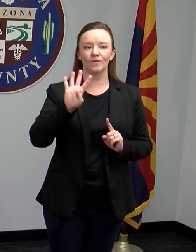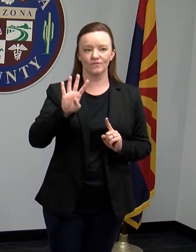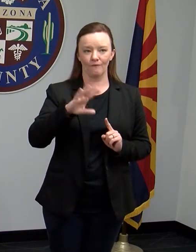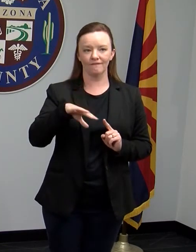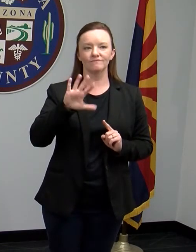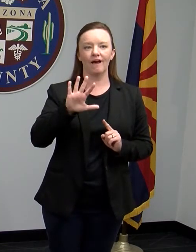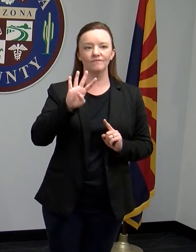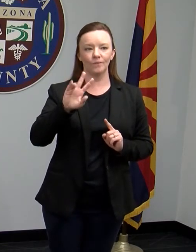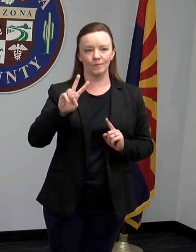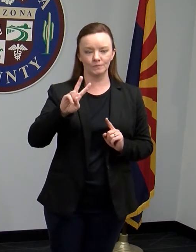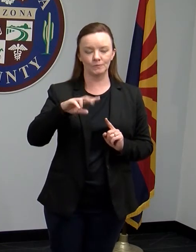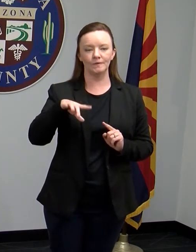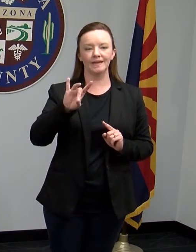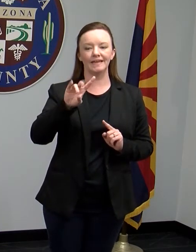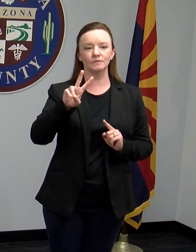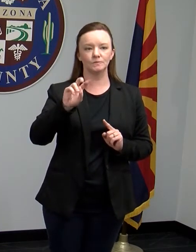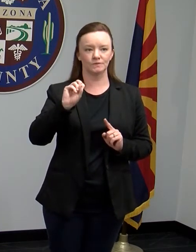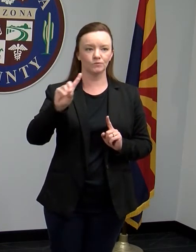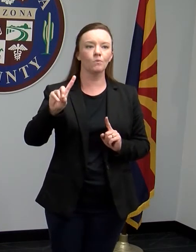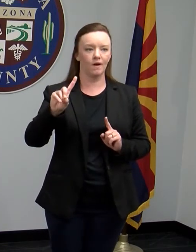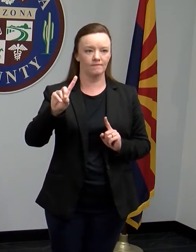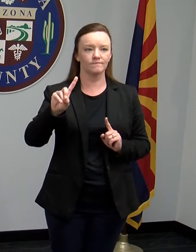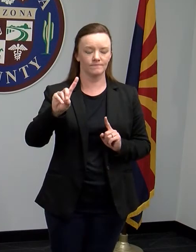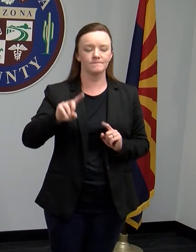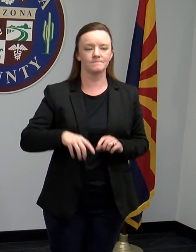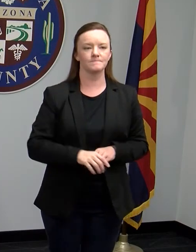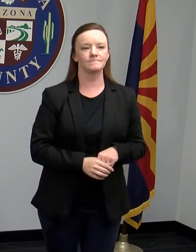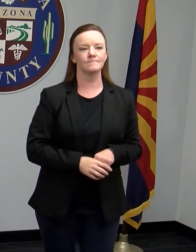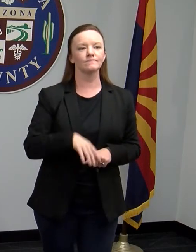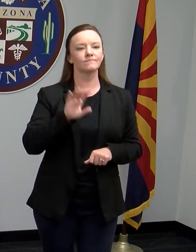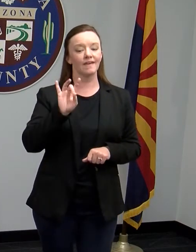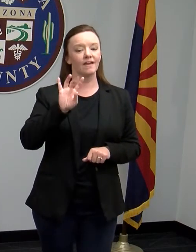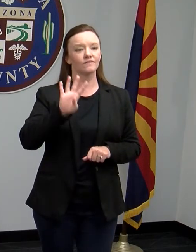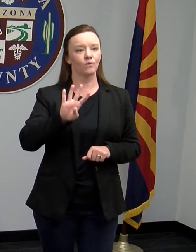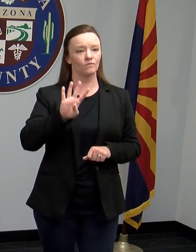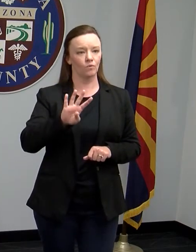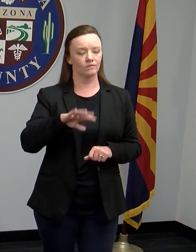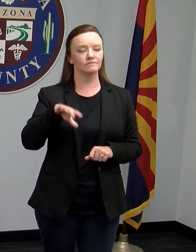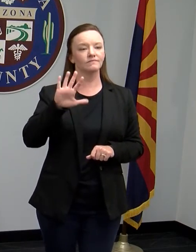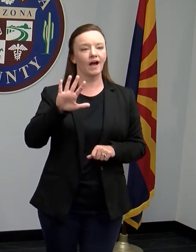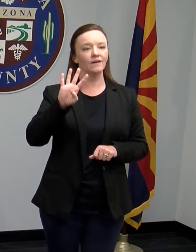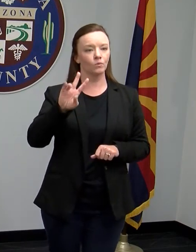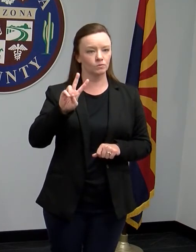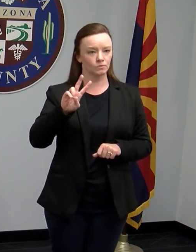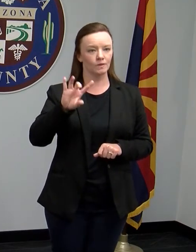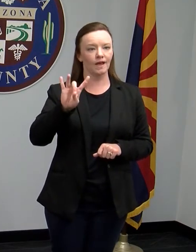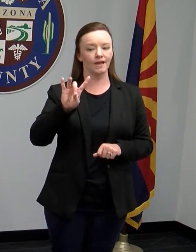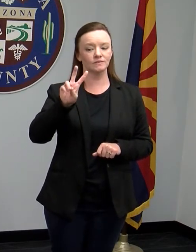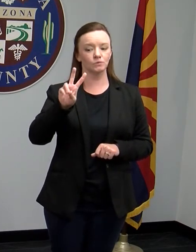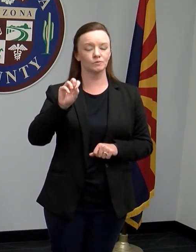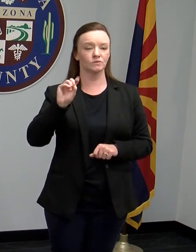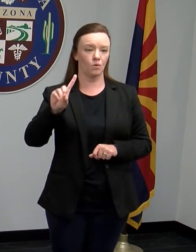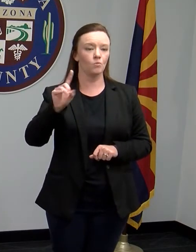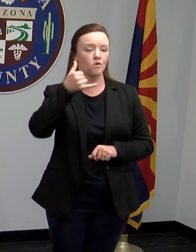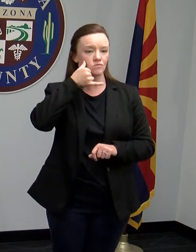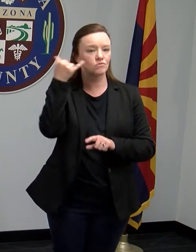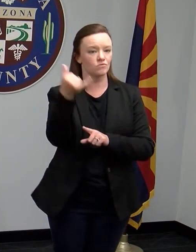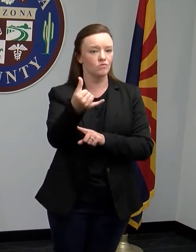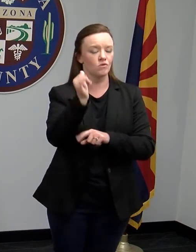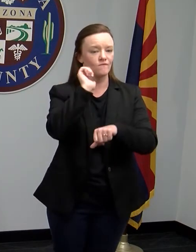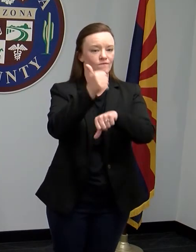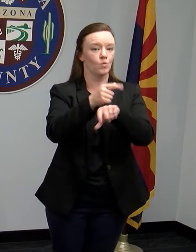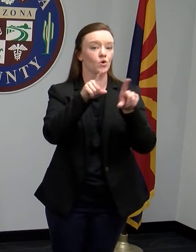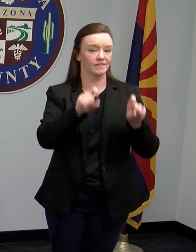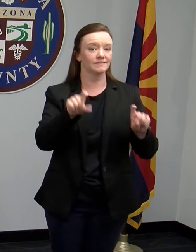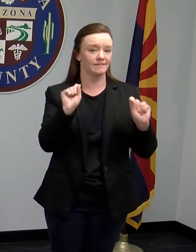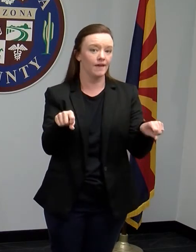844-542-8201. 844-542-8201